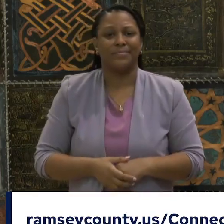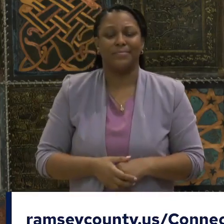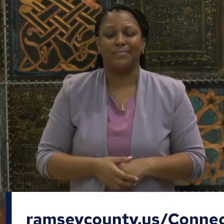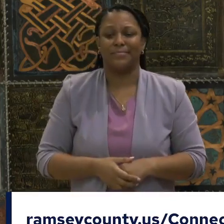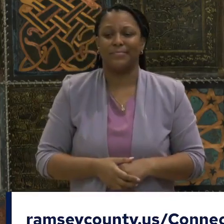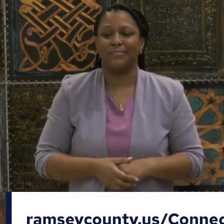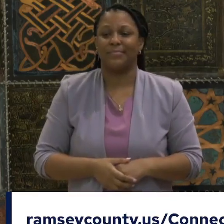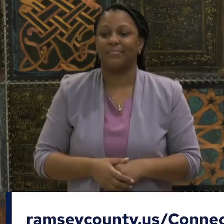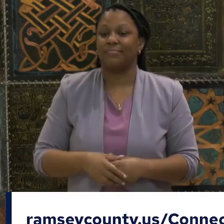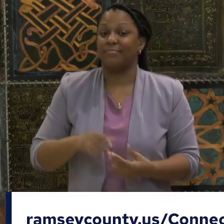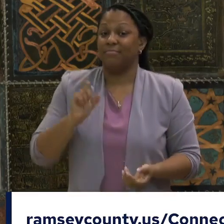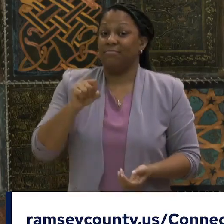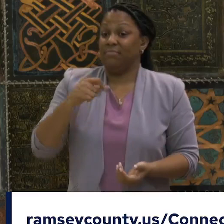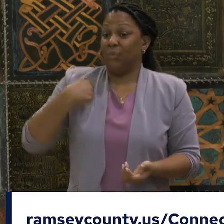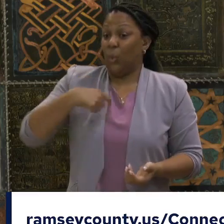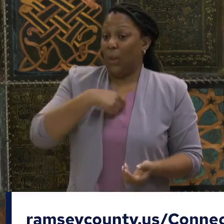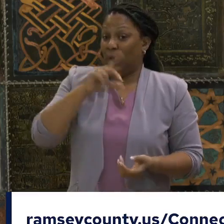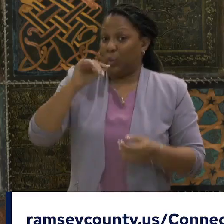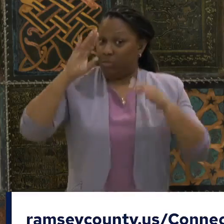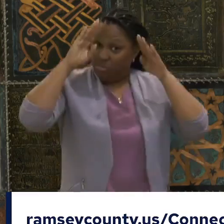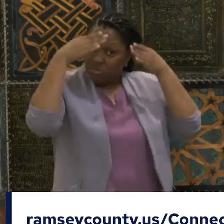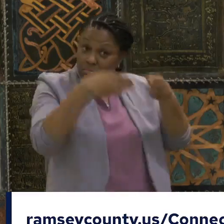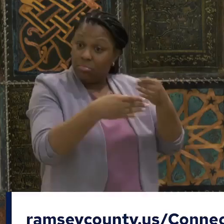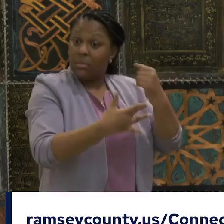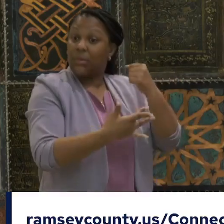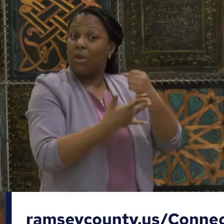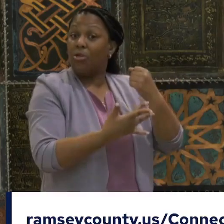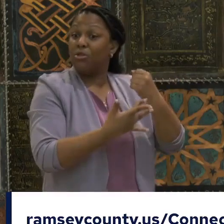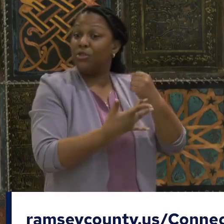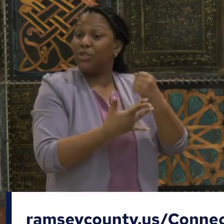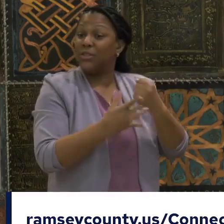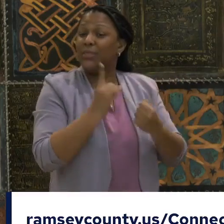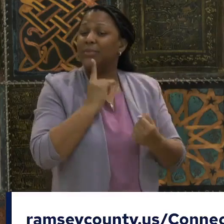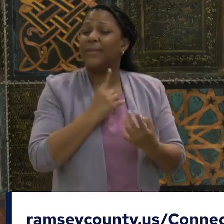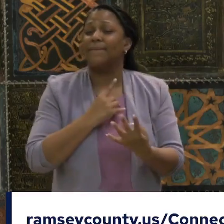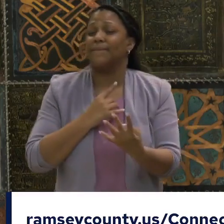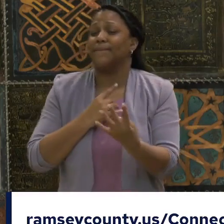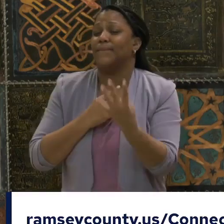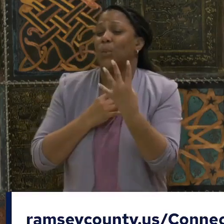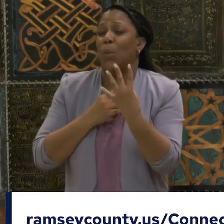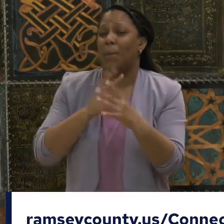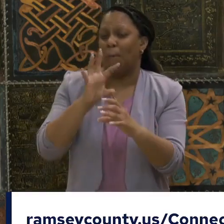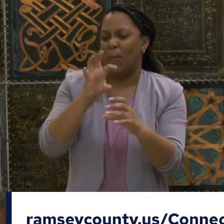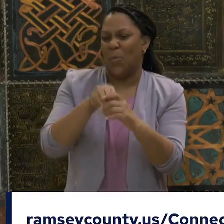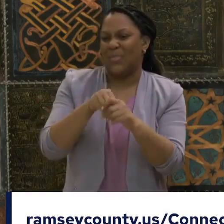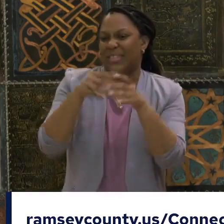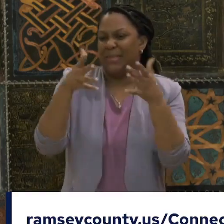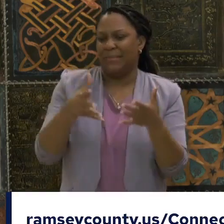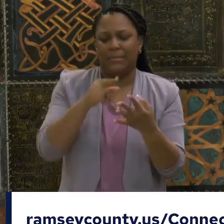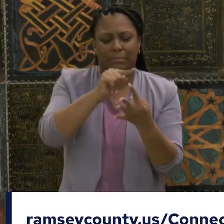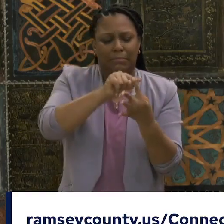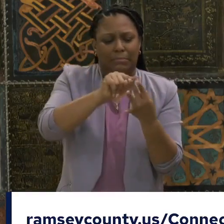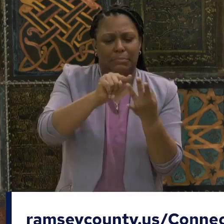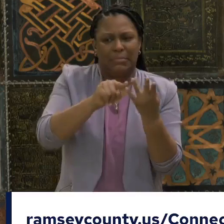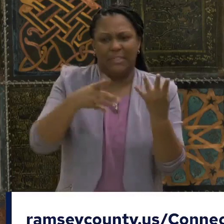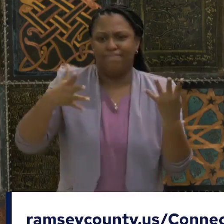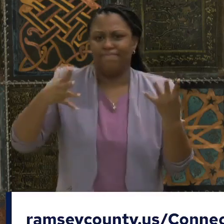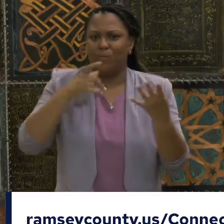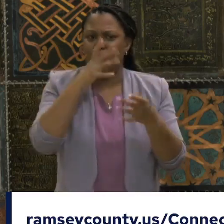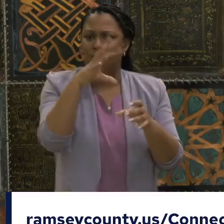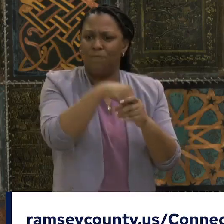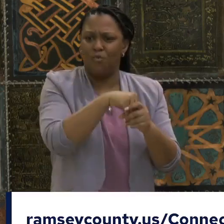component. It's been for Neighborhood House participants. It's made a huge difference in the lives of those families.